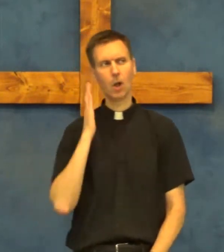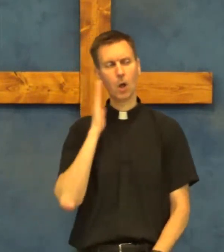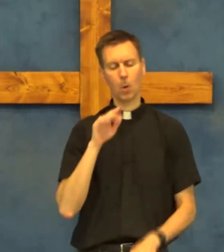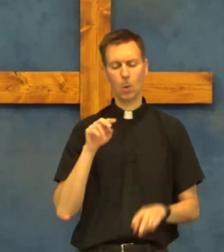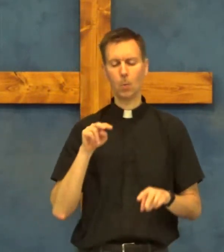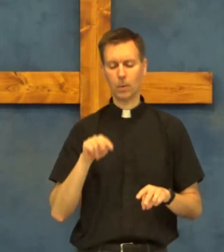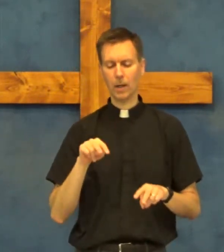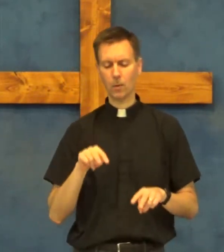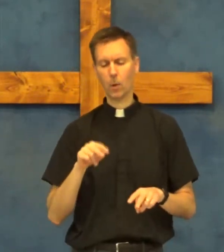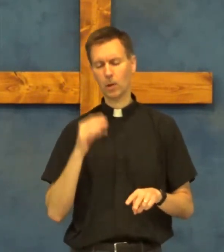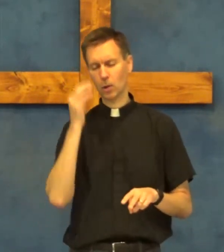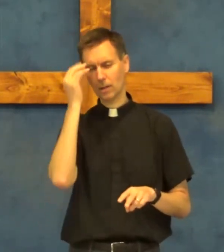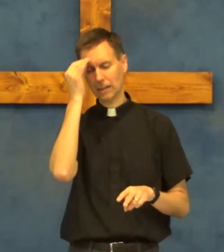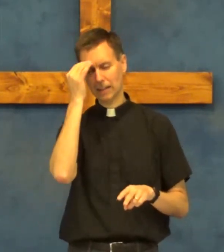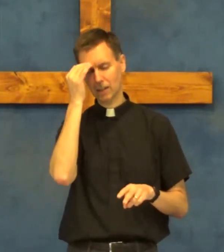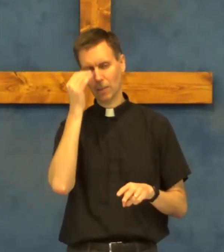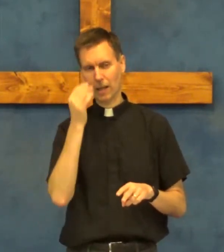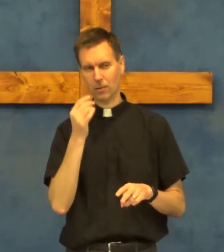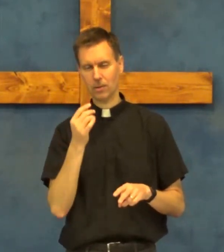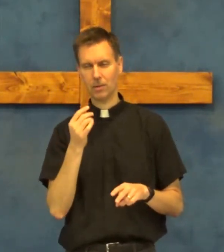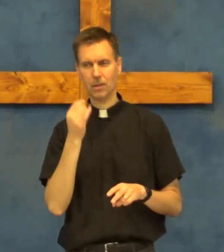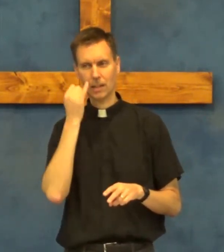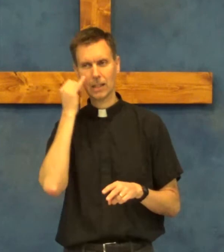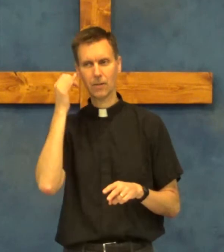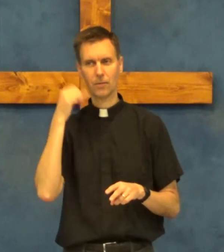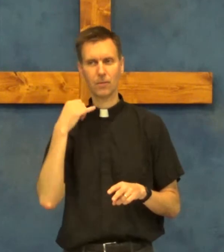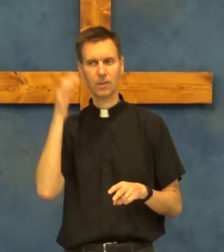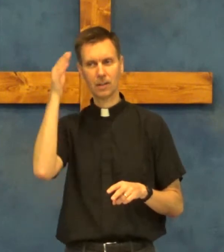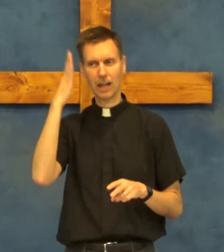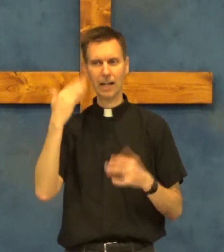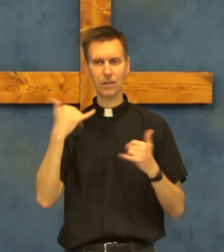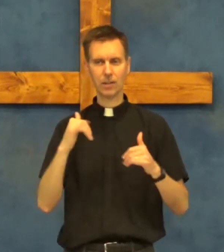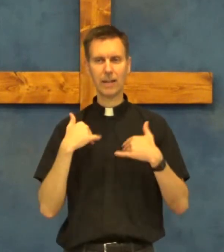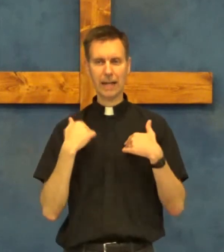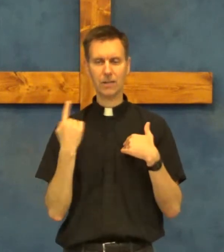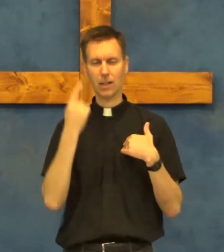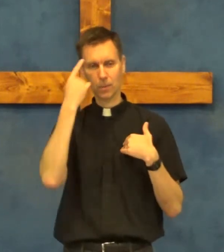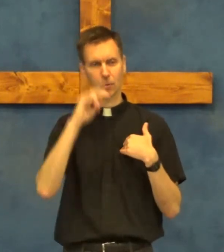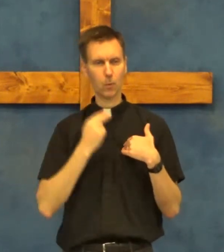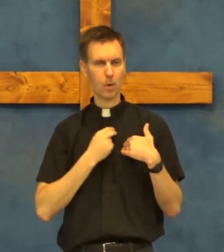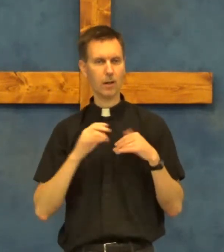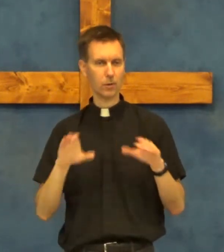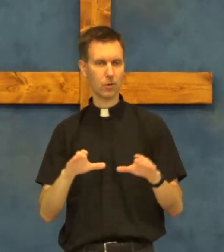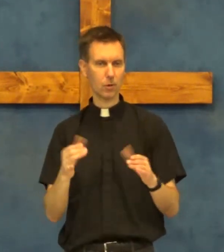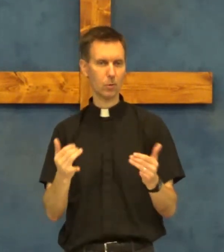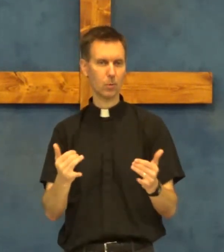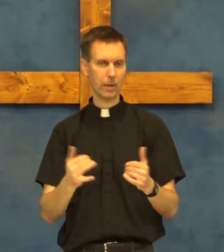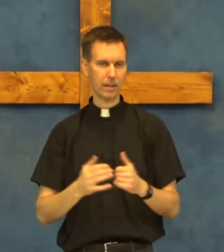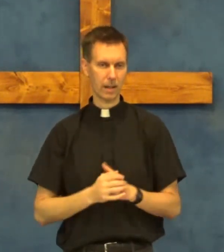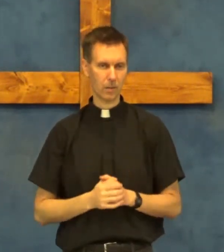yeah we're going to look and think about if God still has something for us to do right now